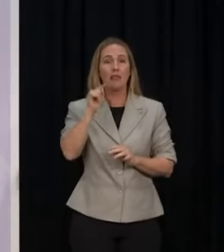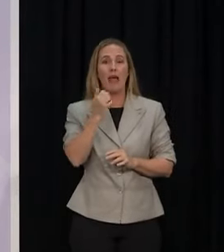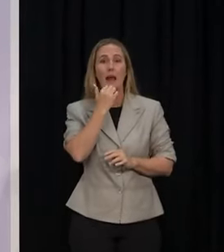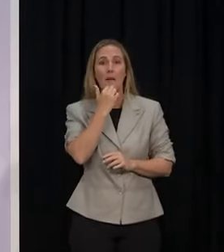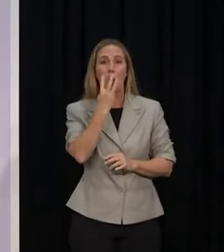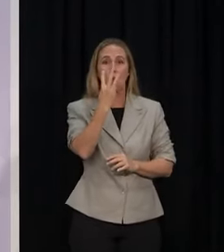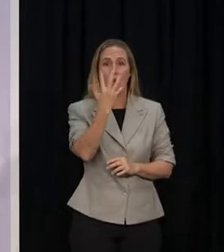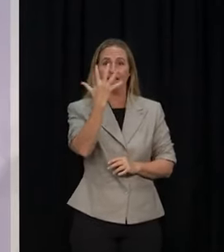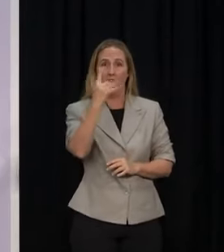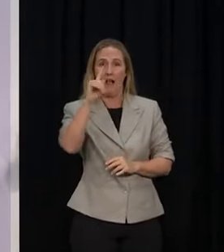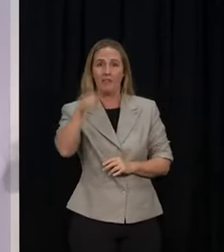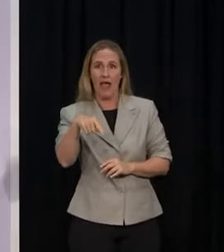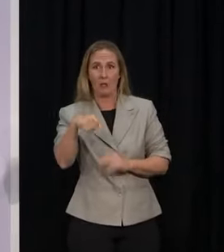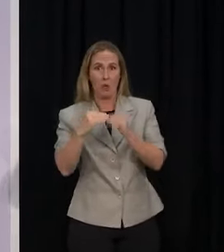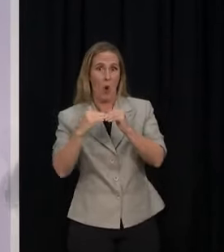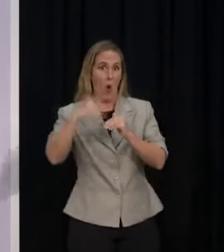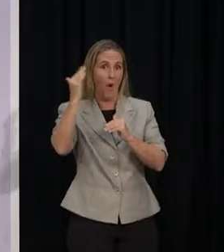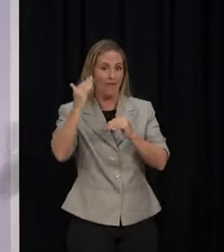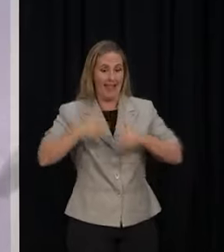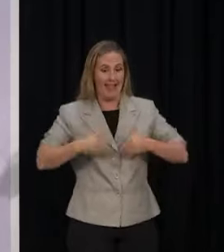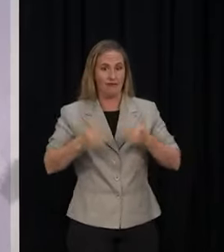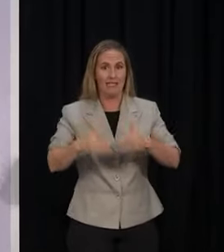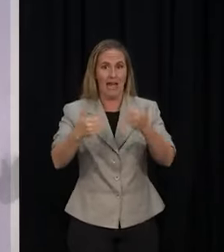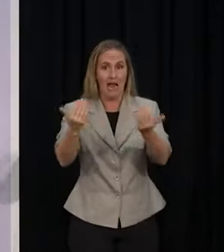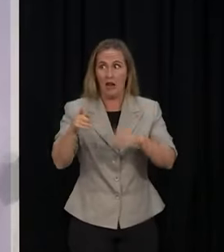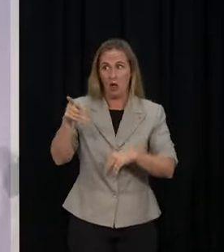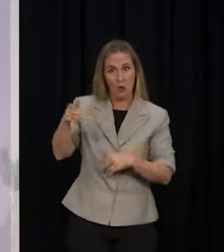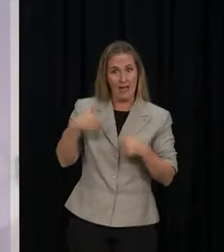per day. Yes. Is that based on pooling samples? No.